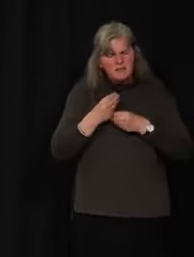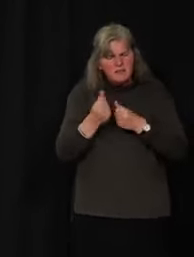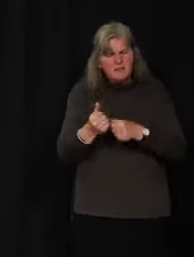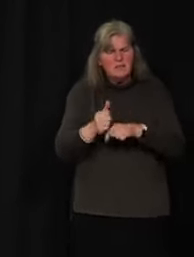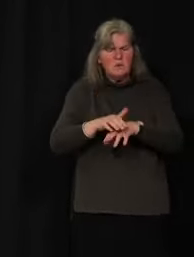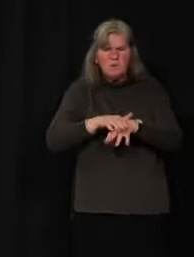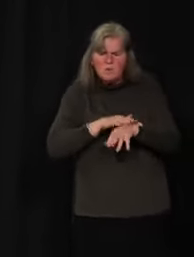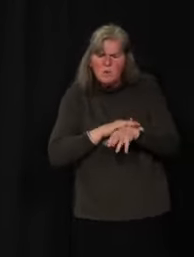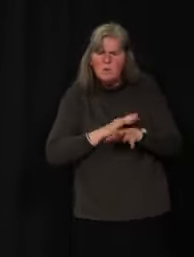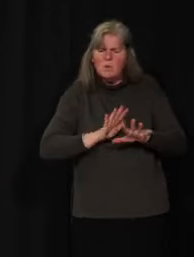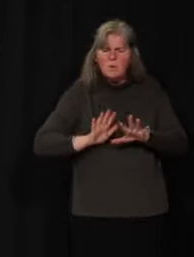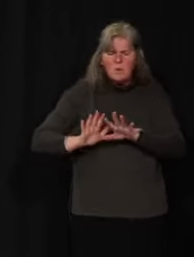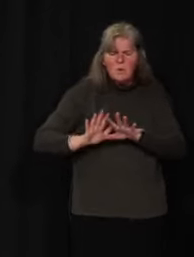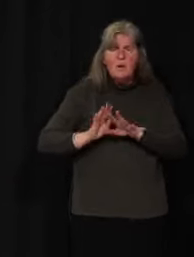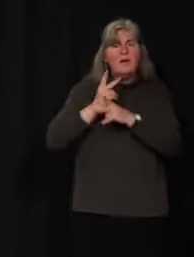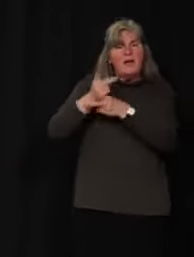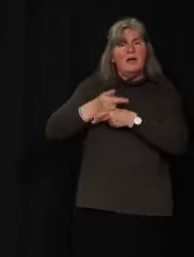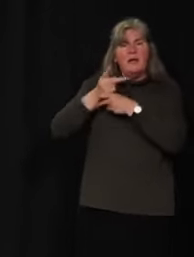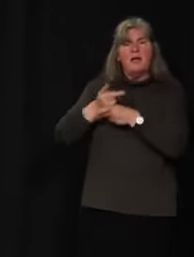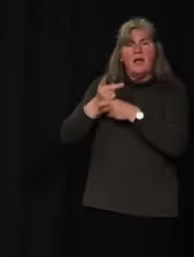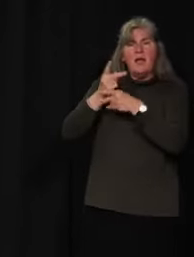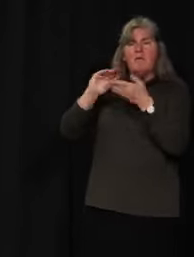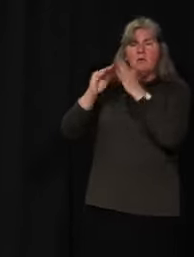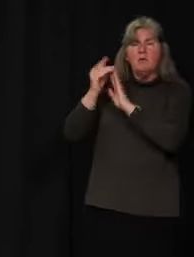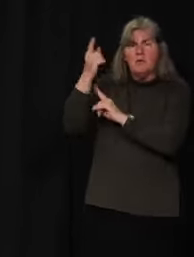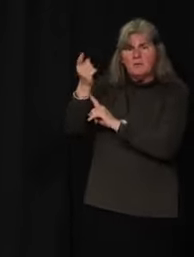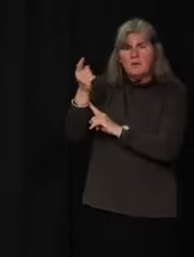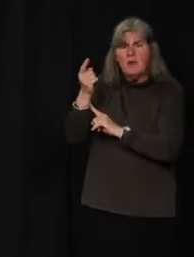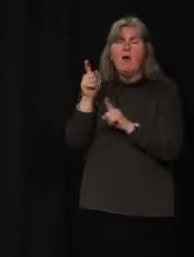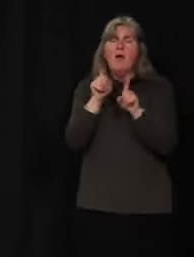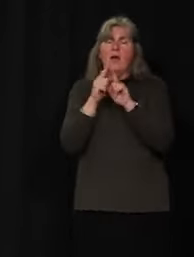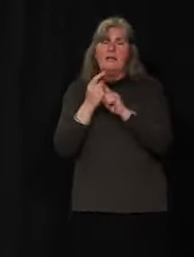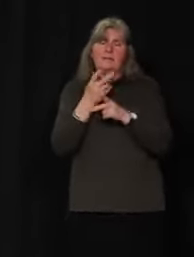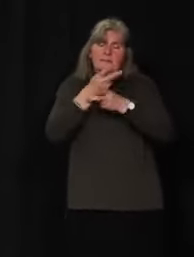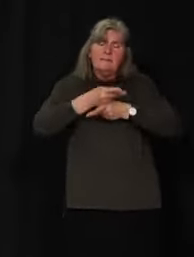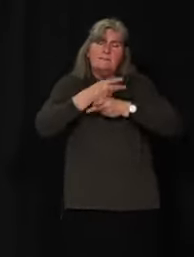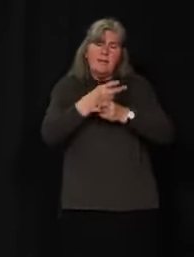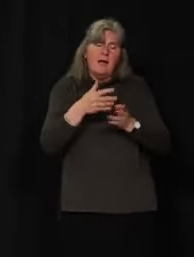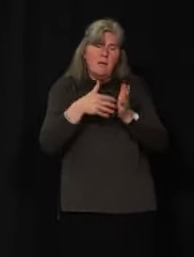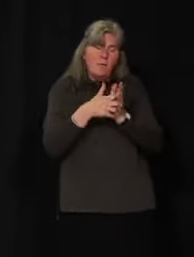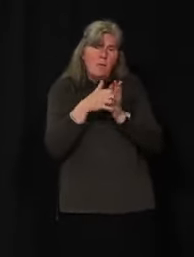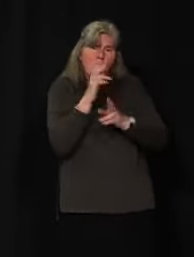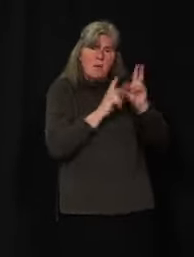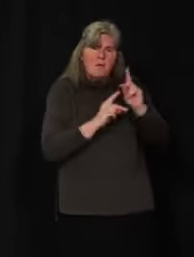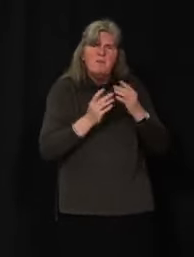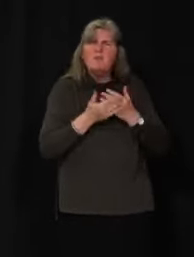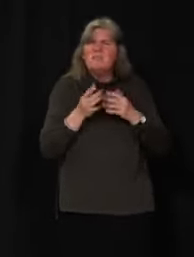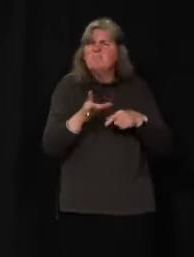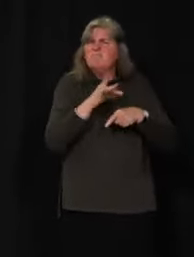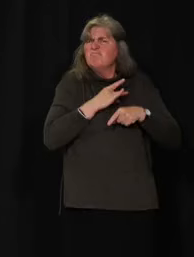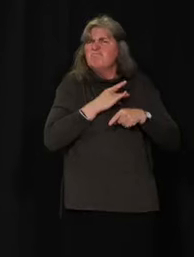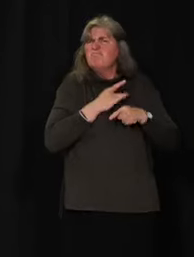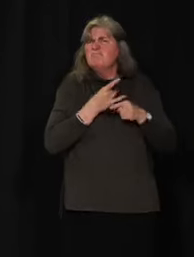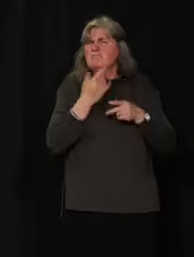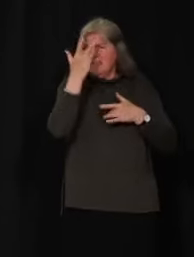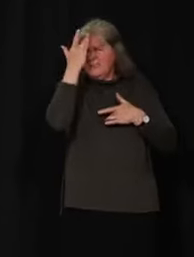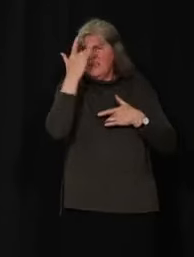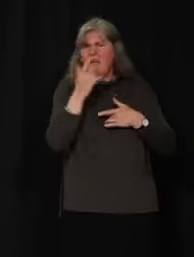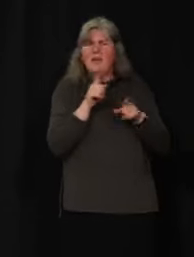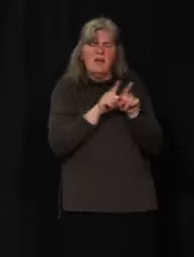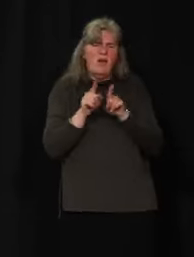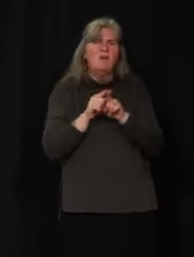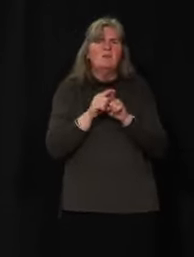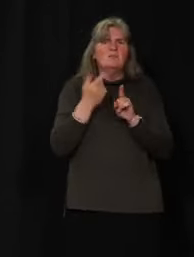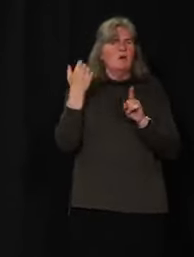communities, our most vulnerable residents and on minimizing the risk of exposing Yukoners to a